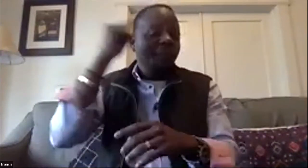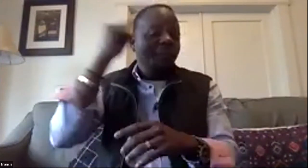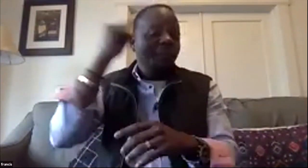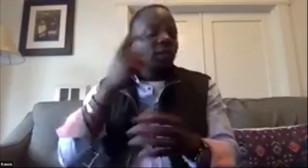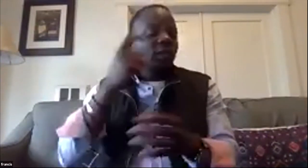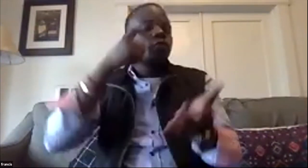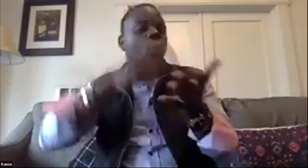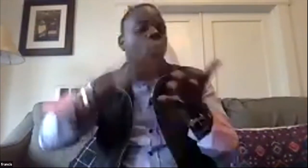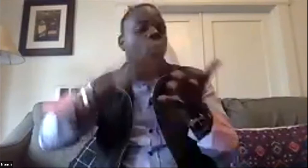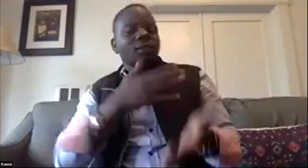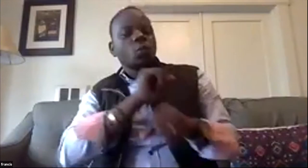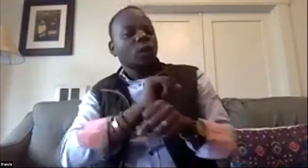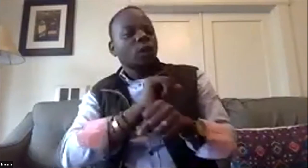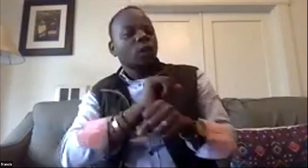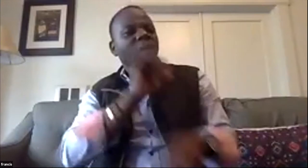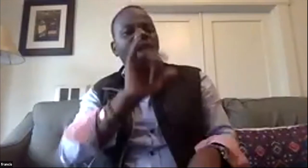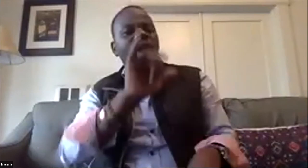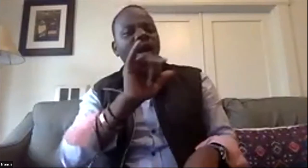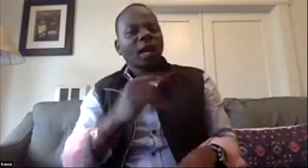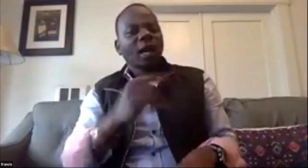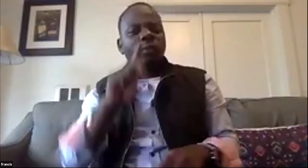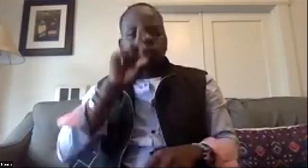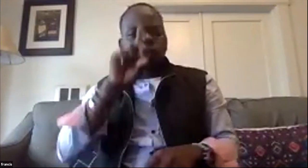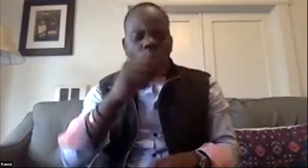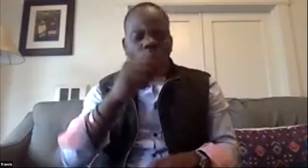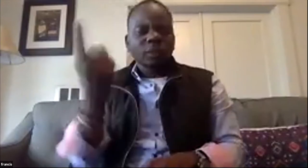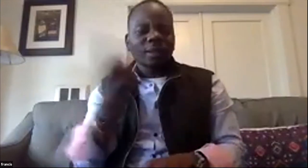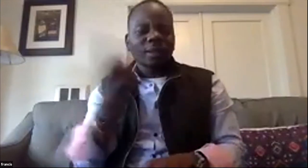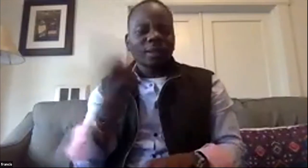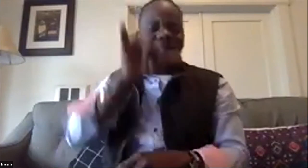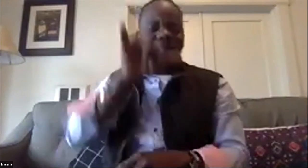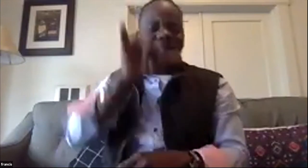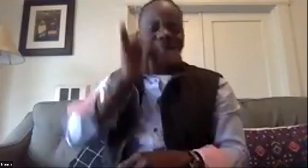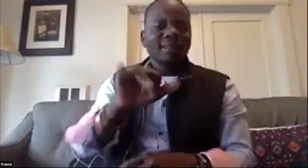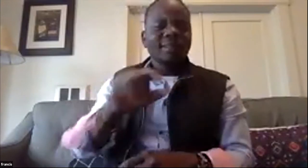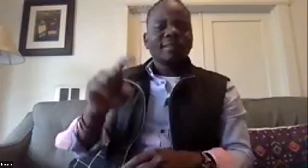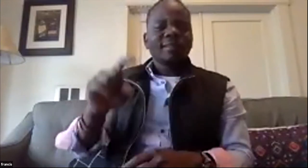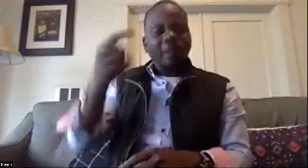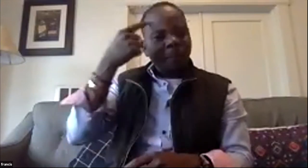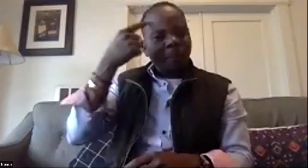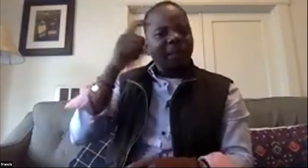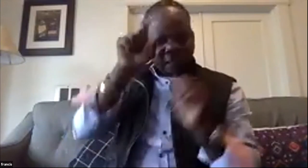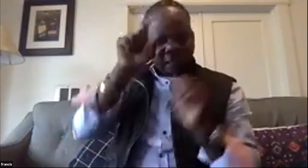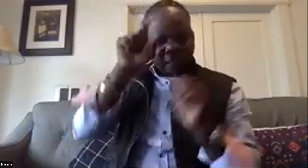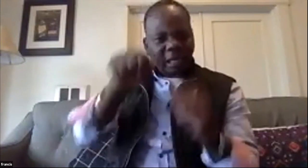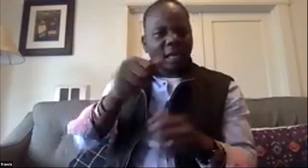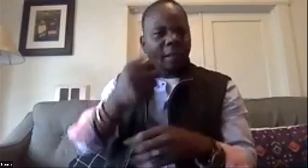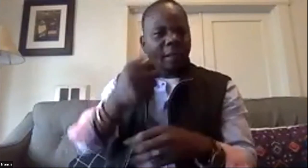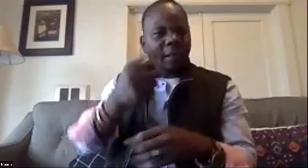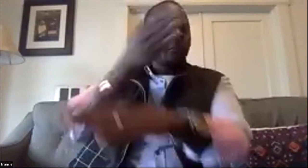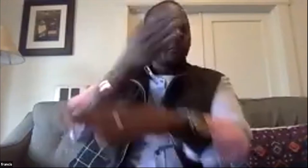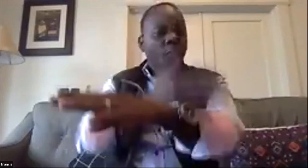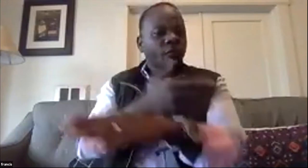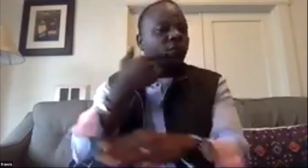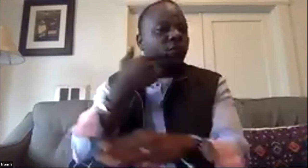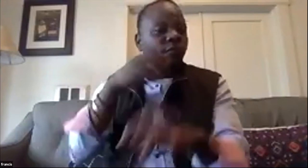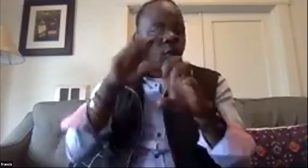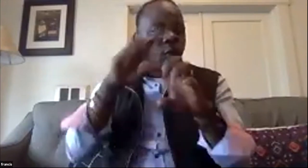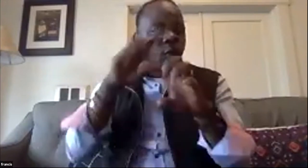deaf children and teenagers in zambia and so what we we feel